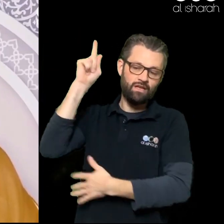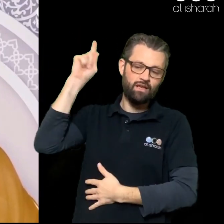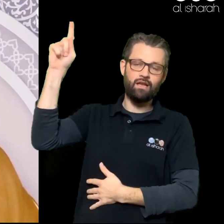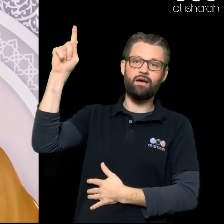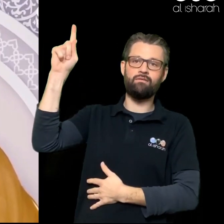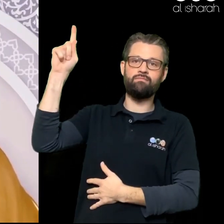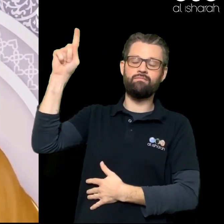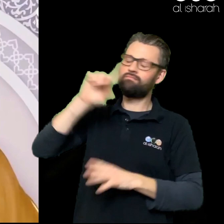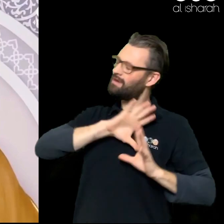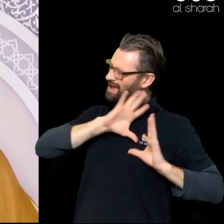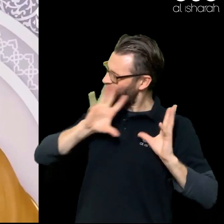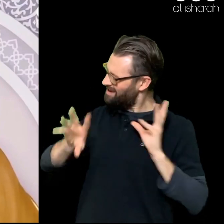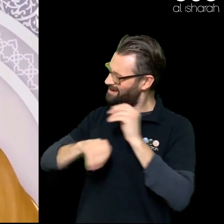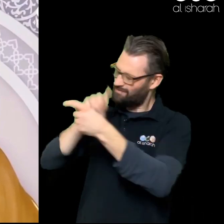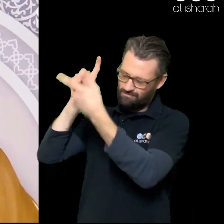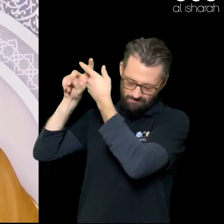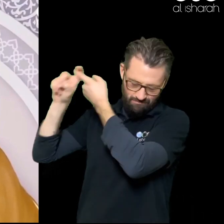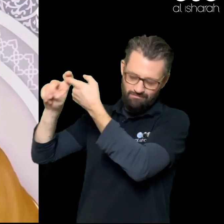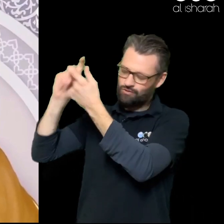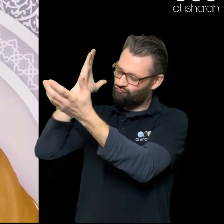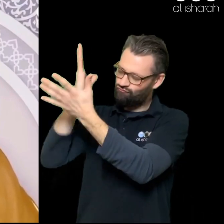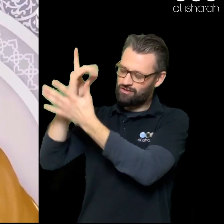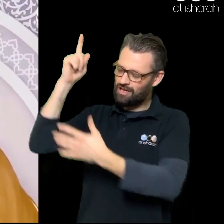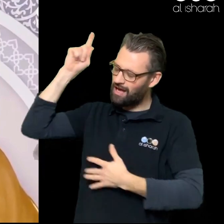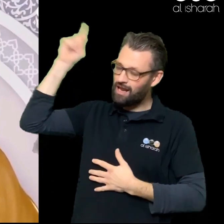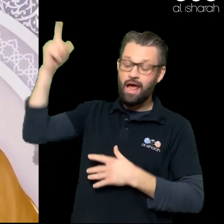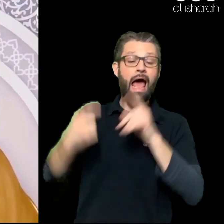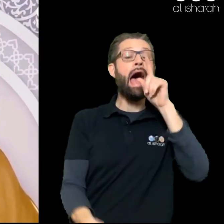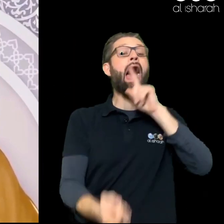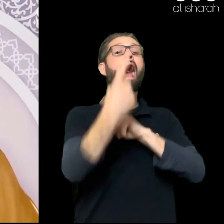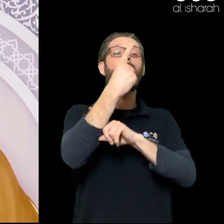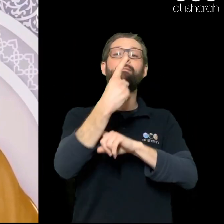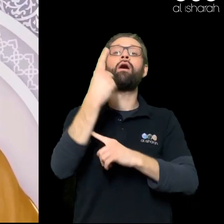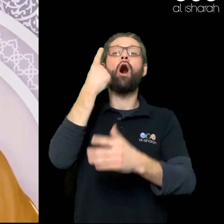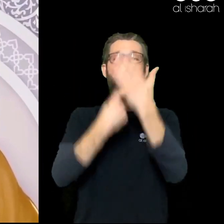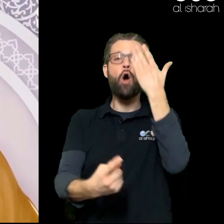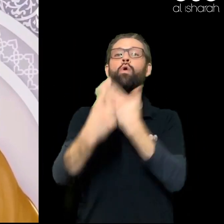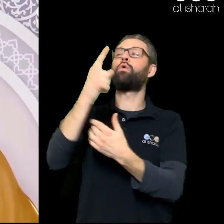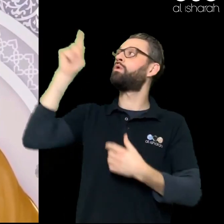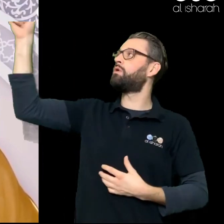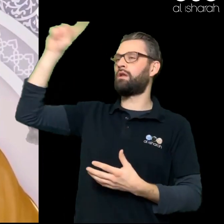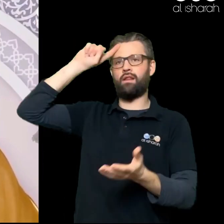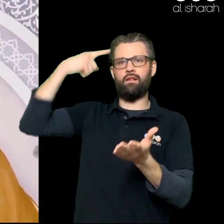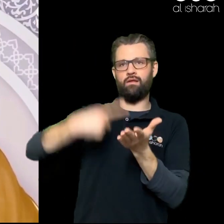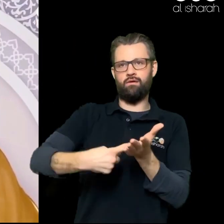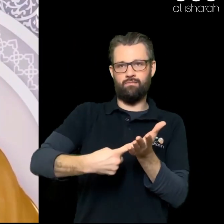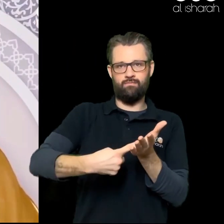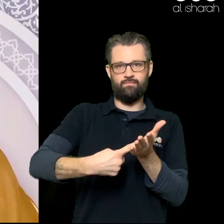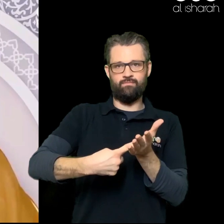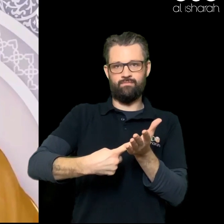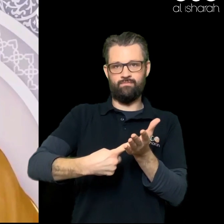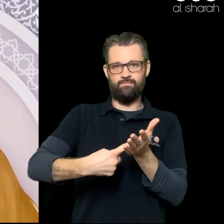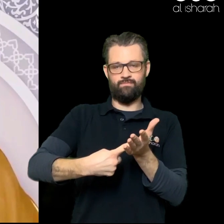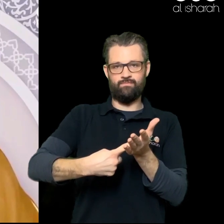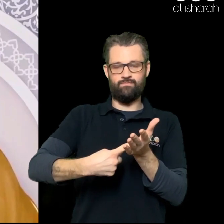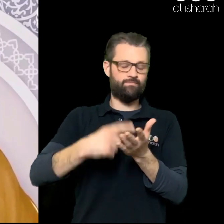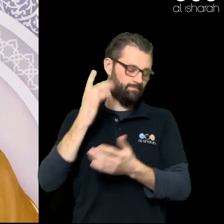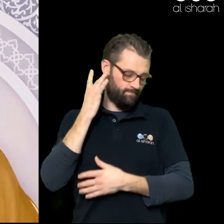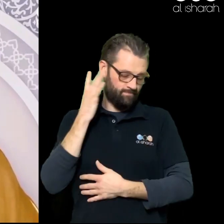You need to know that if the entire nation gathers in order to harm you They will never be able to harm you